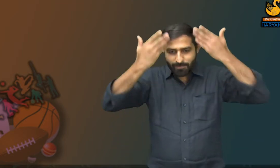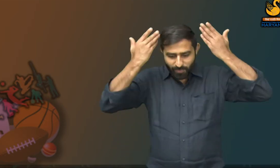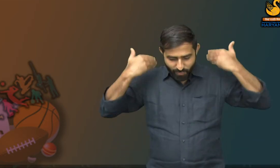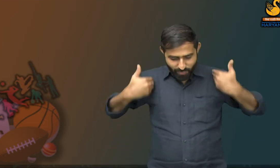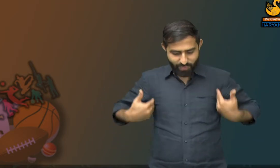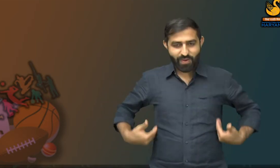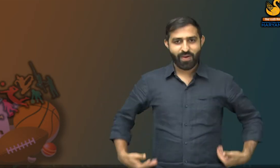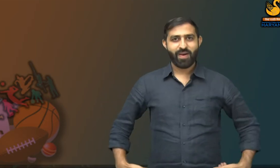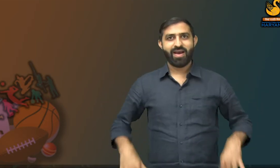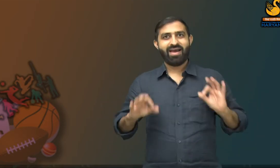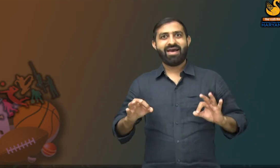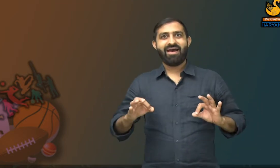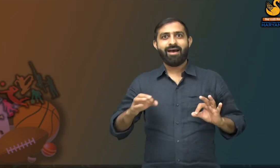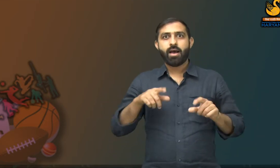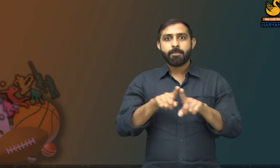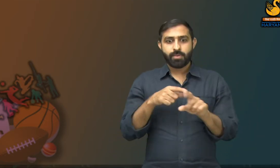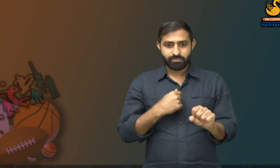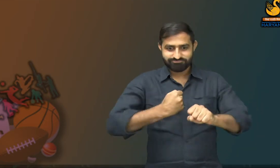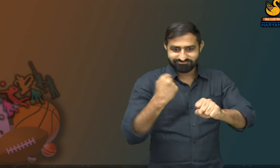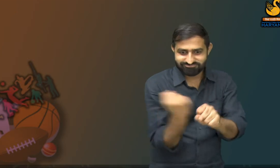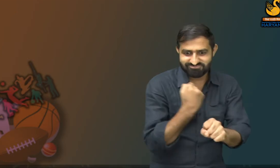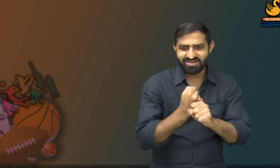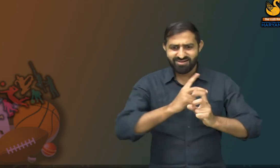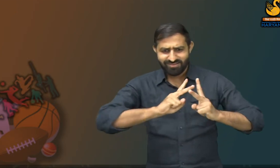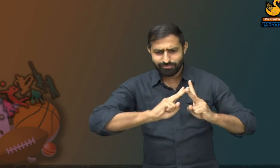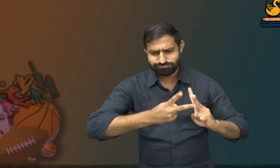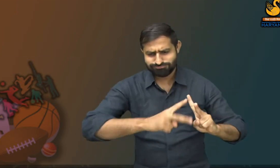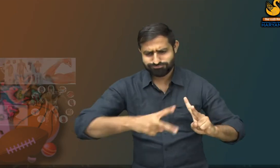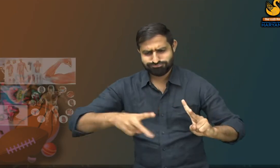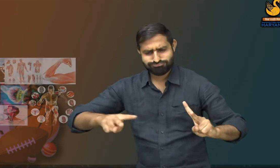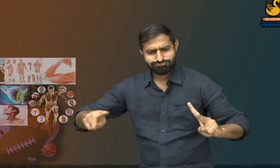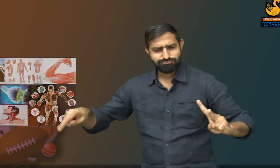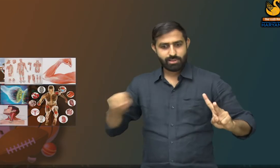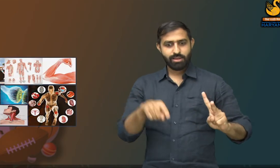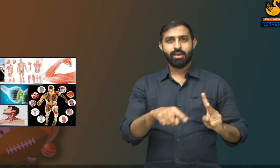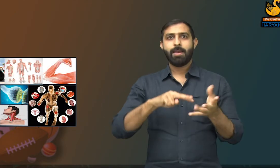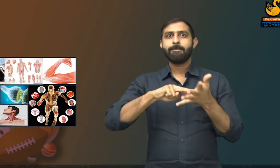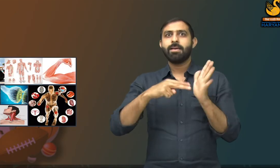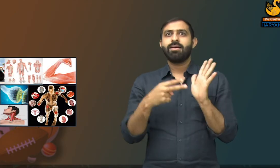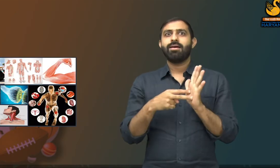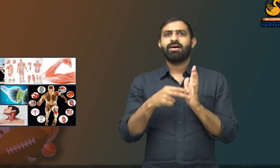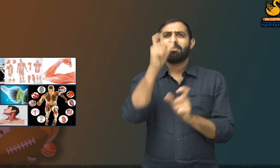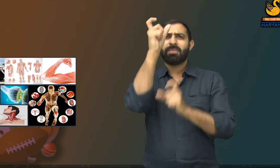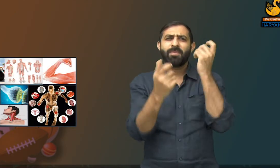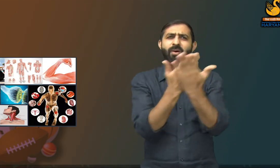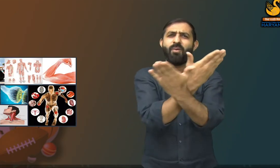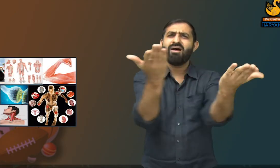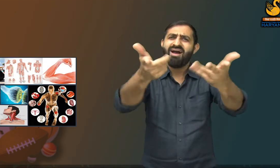Human physiology studies the nature of the human body. We perform different works through our body. But it doesn't mean